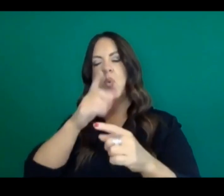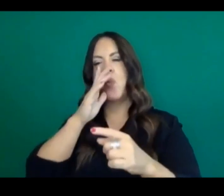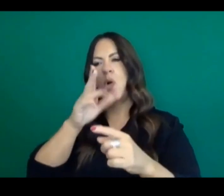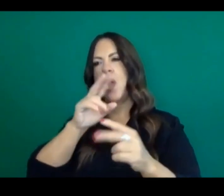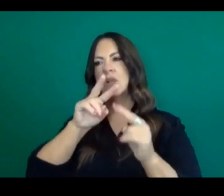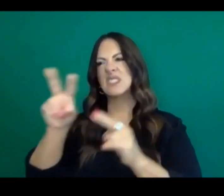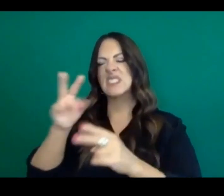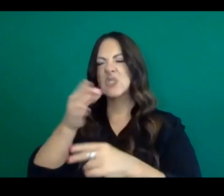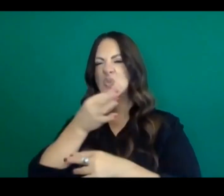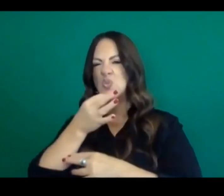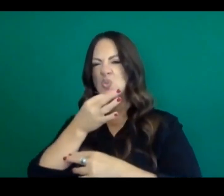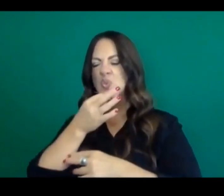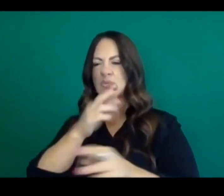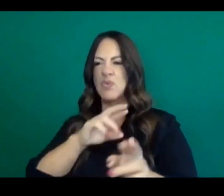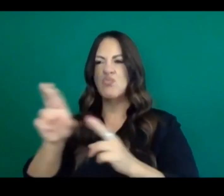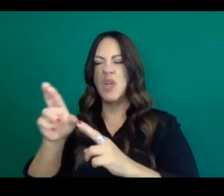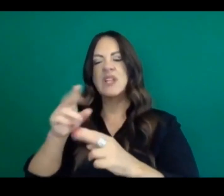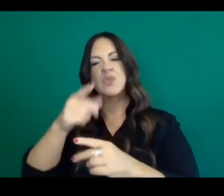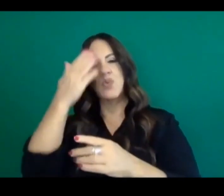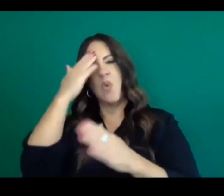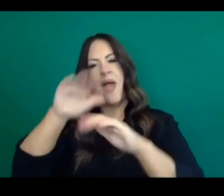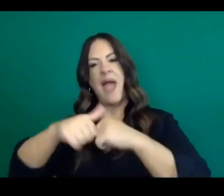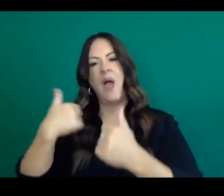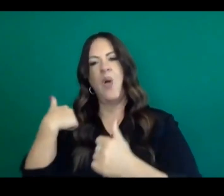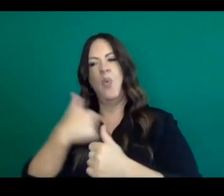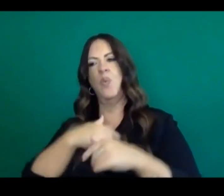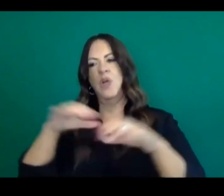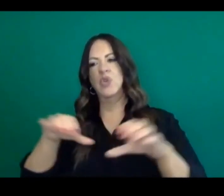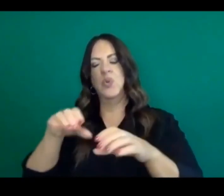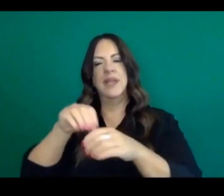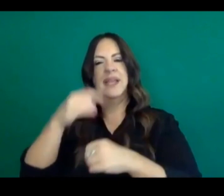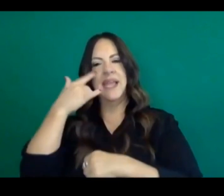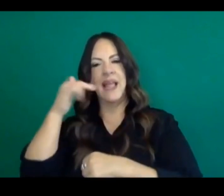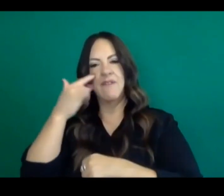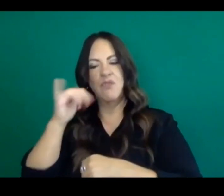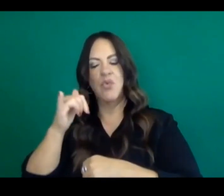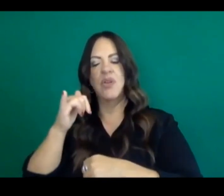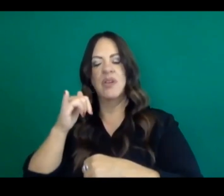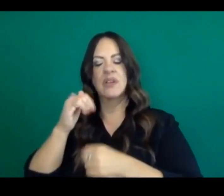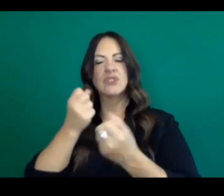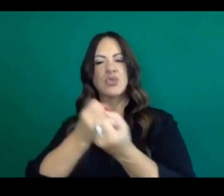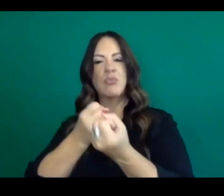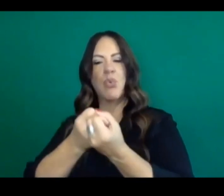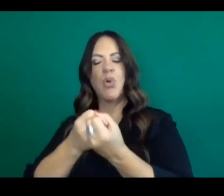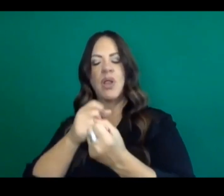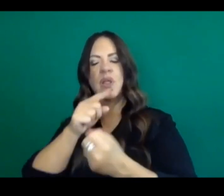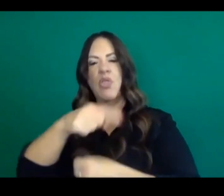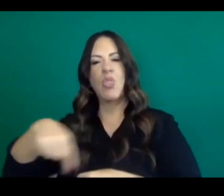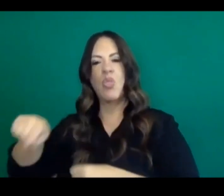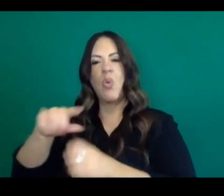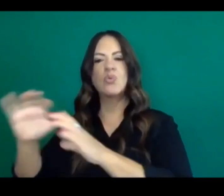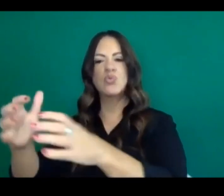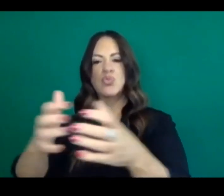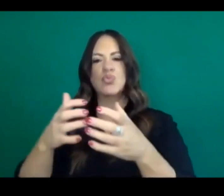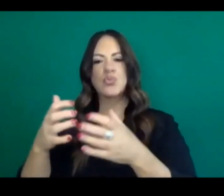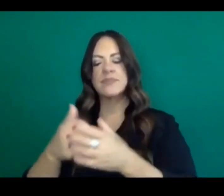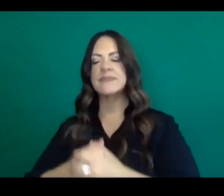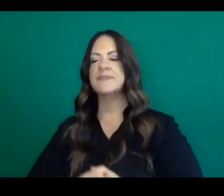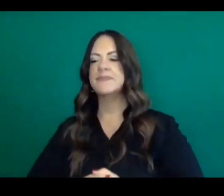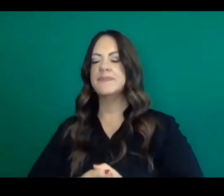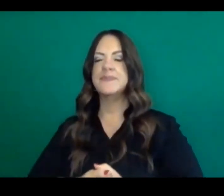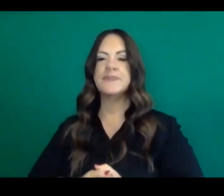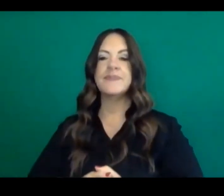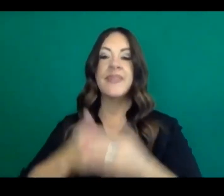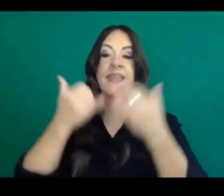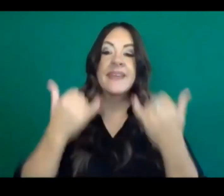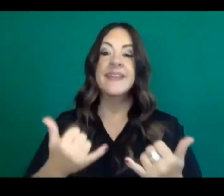up to the task here in California. So just a little bit more time before we're able to announce that measure. So with that, I just